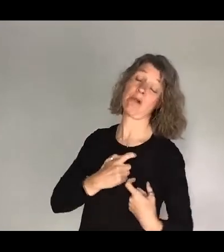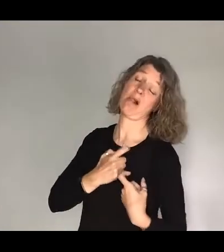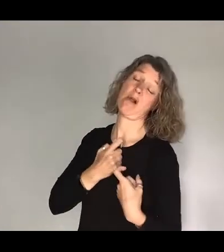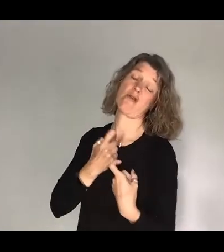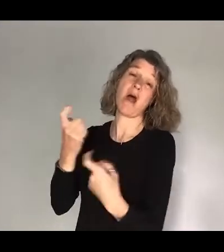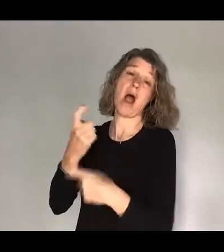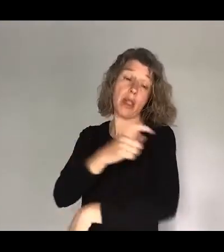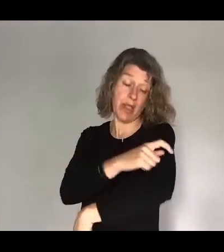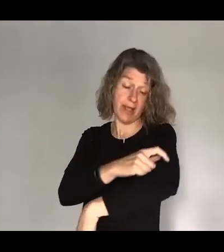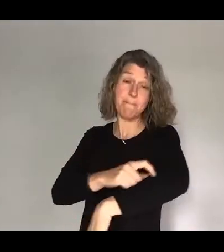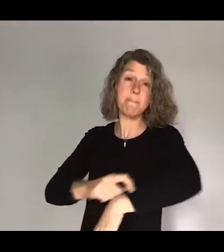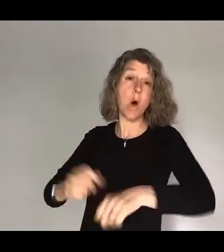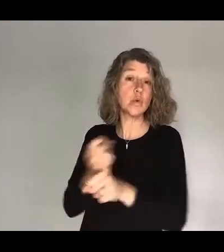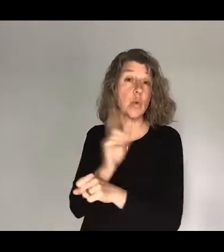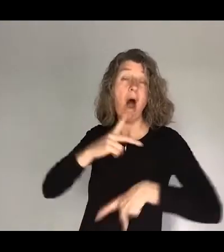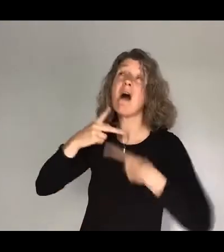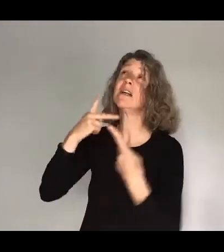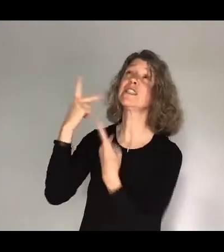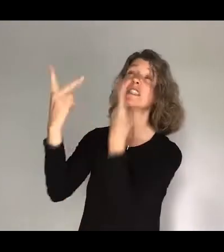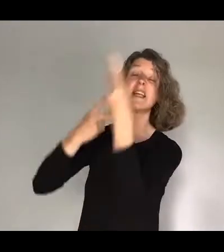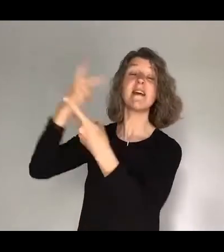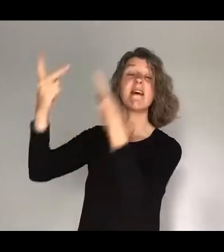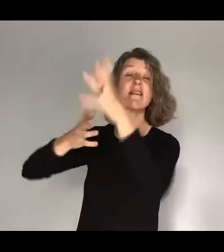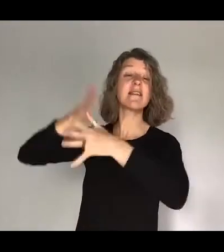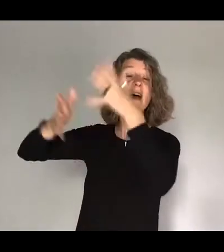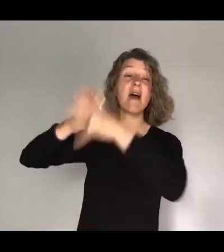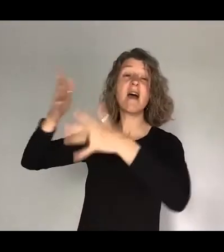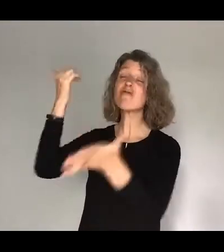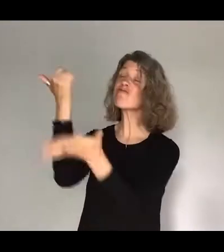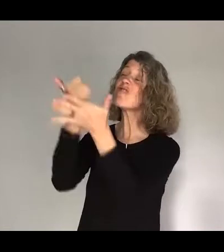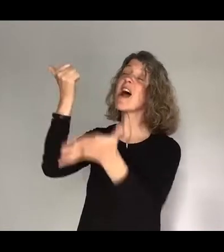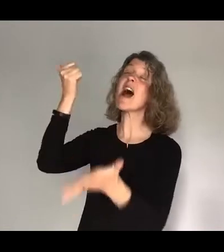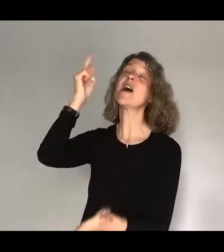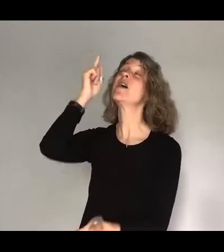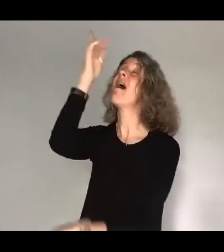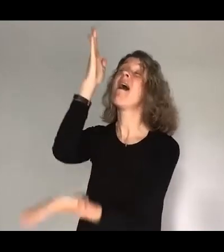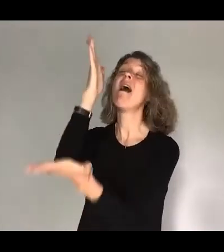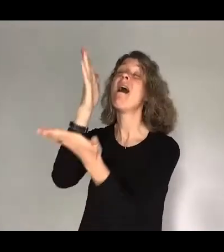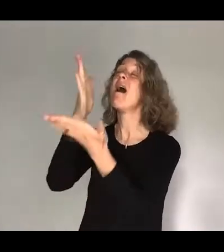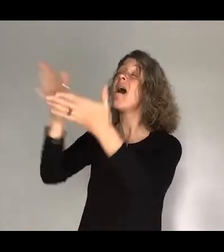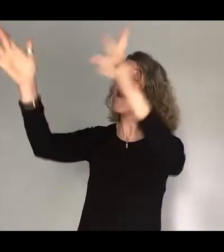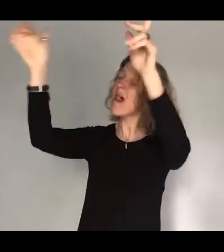bones will sing. Great are You,